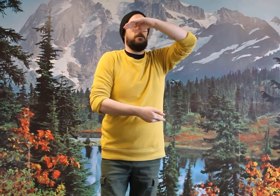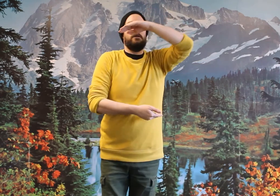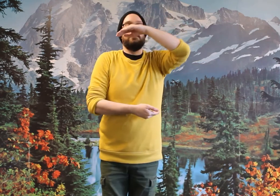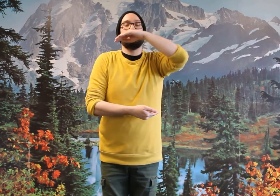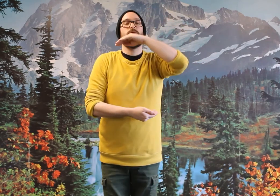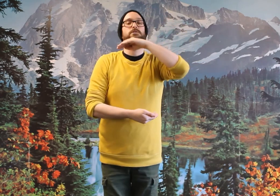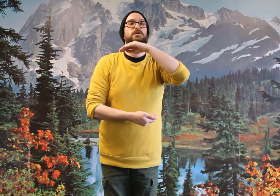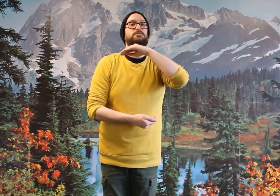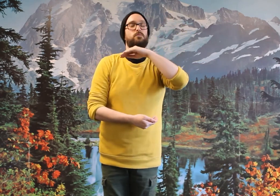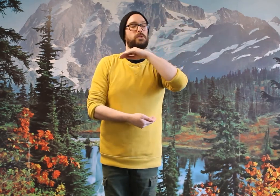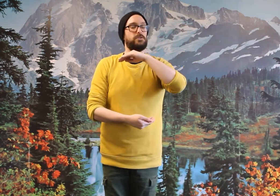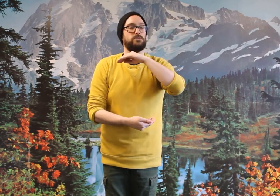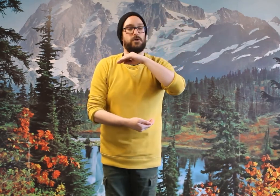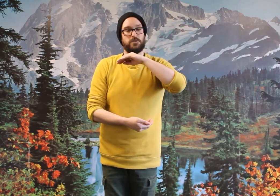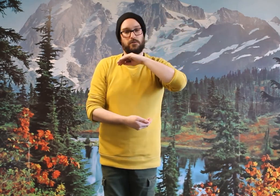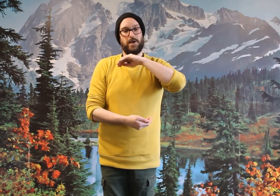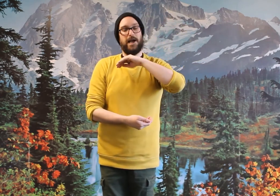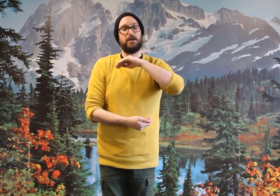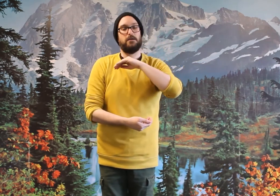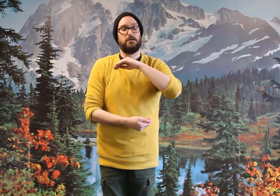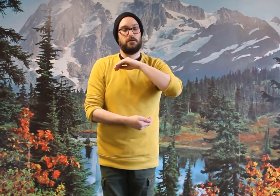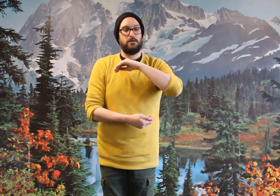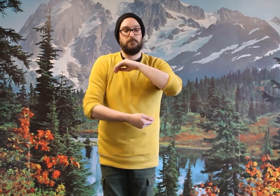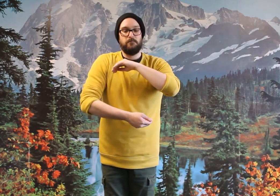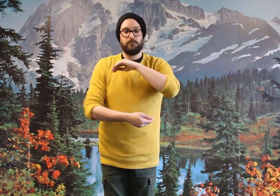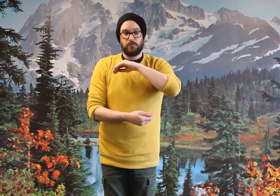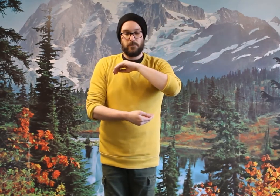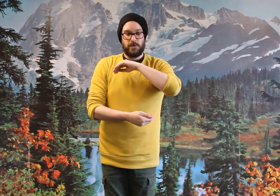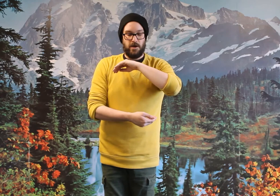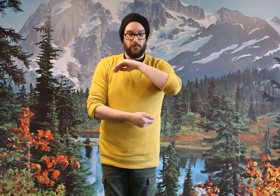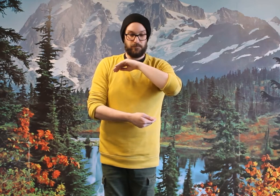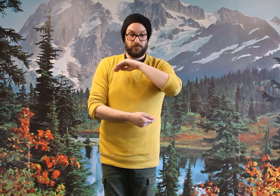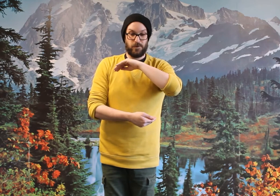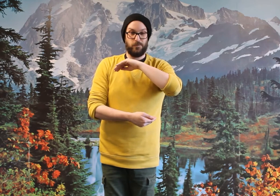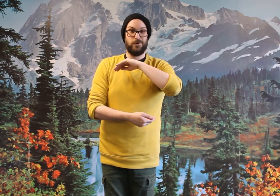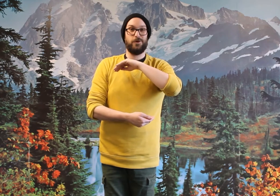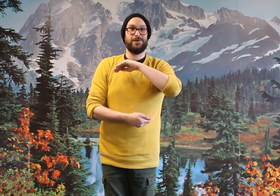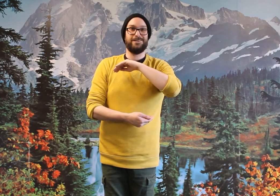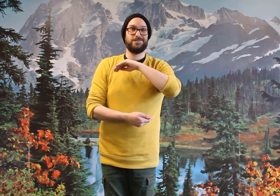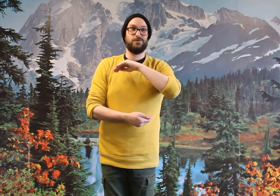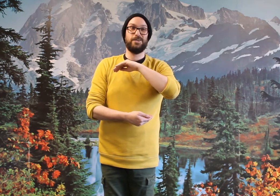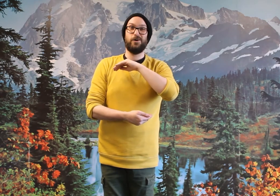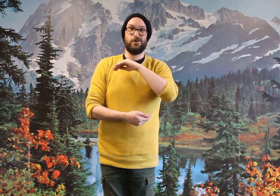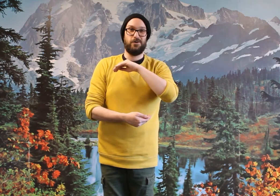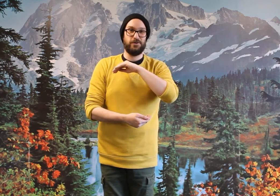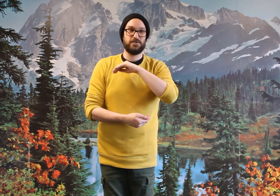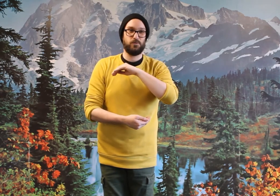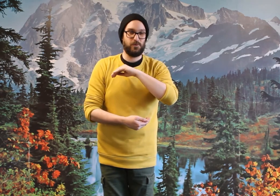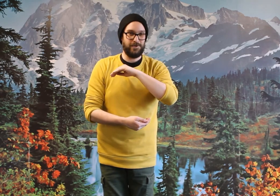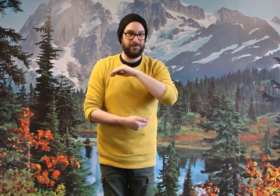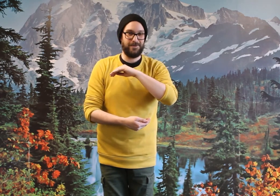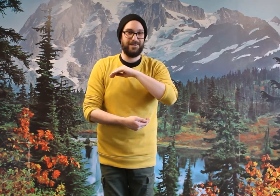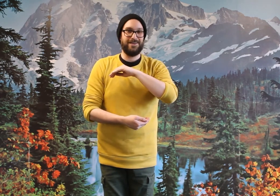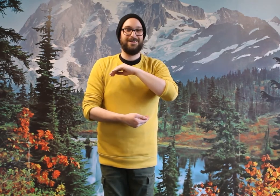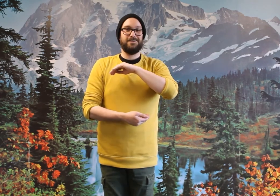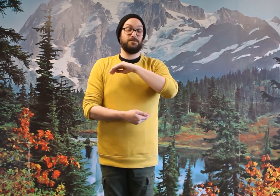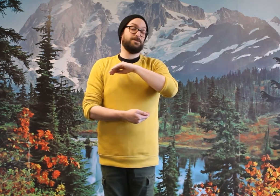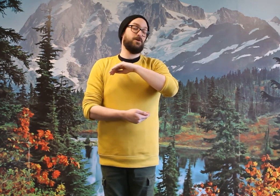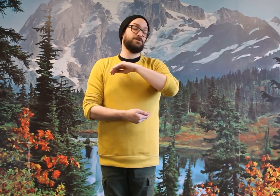This one does a really good stretch on the back. Now we are going into the hardest one. This one is also